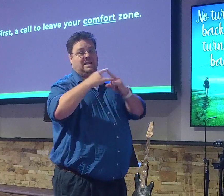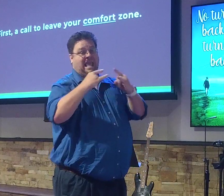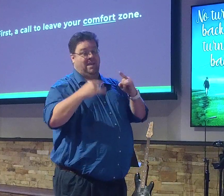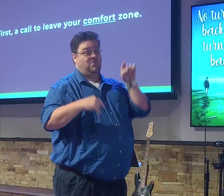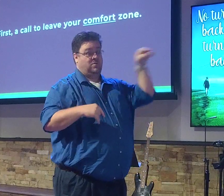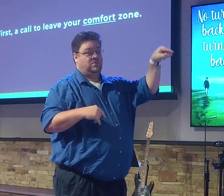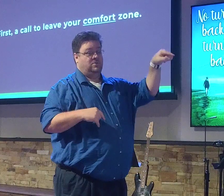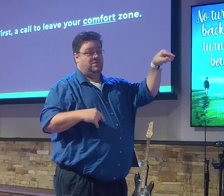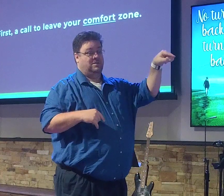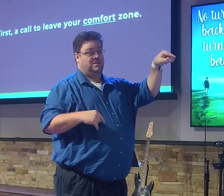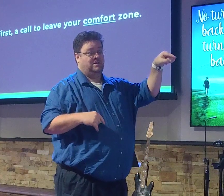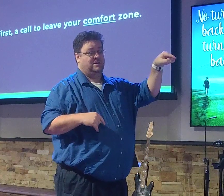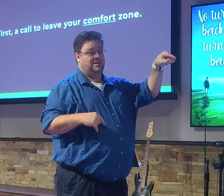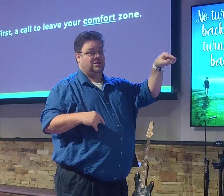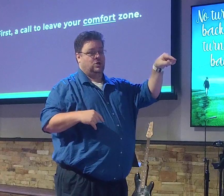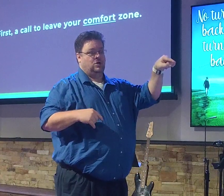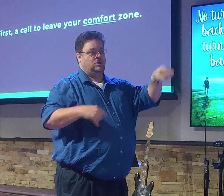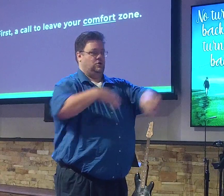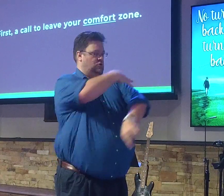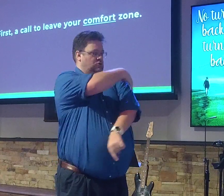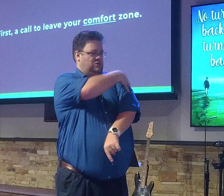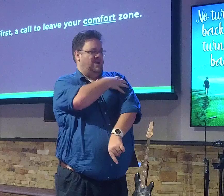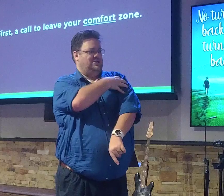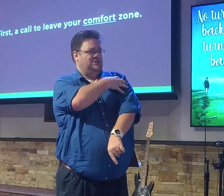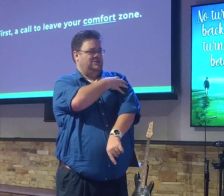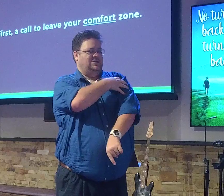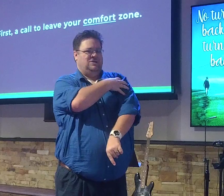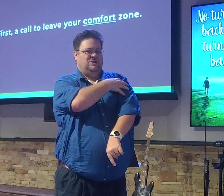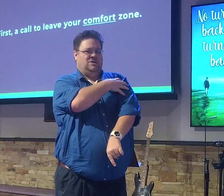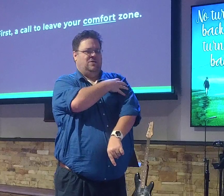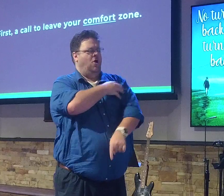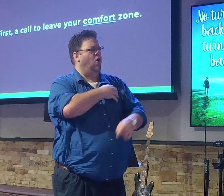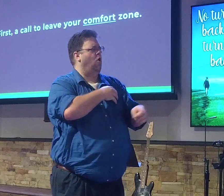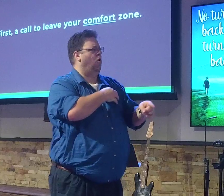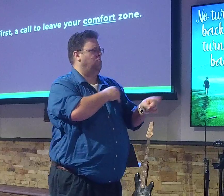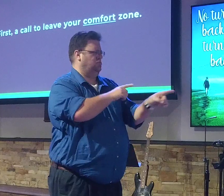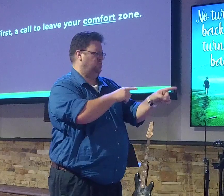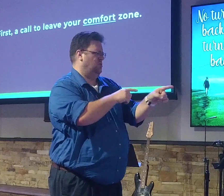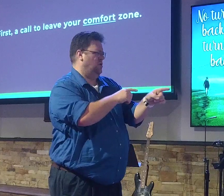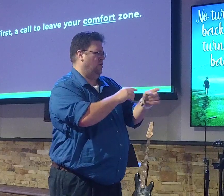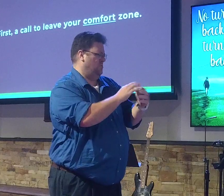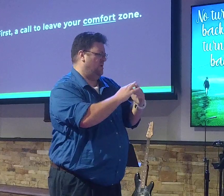is the drill sergeant's main concern the convenience of the new recruits?